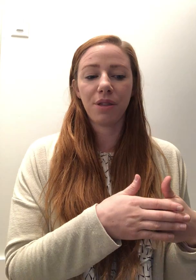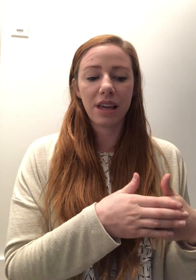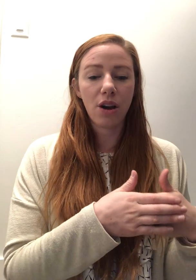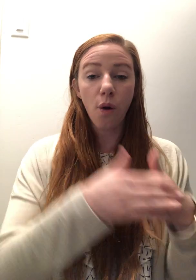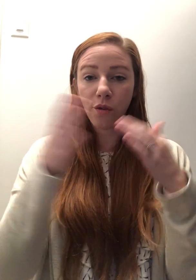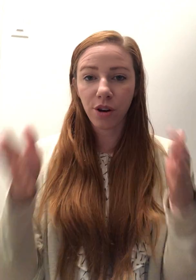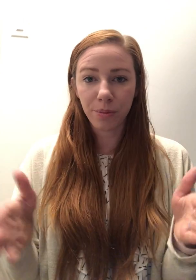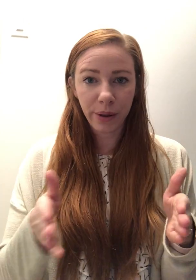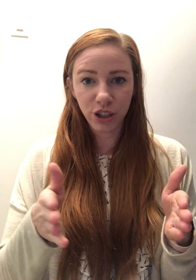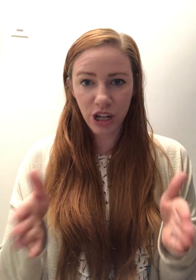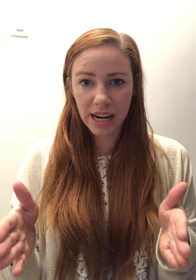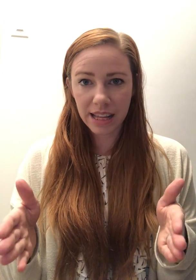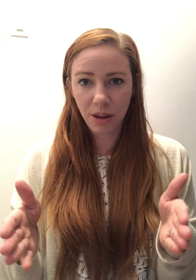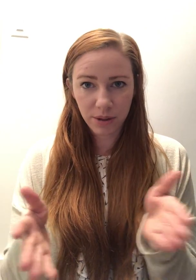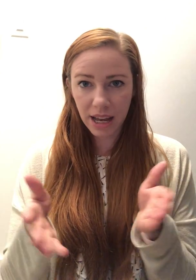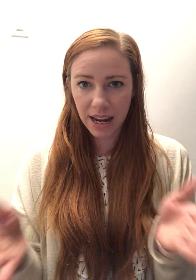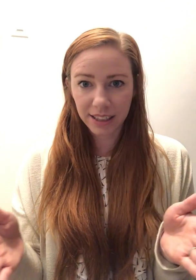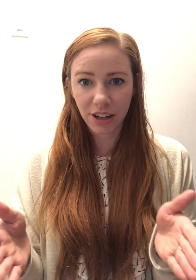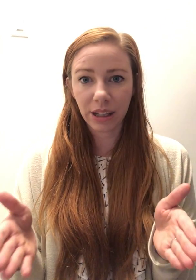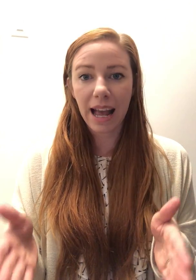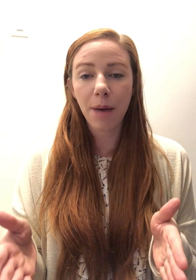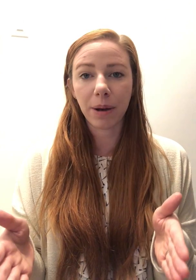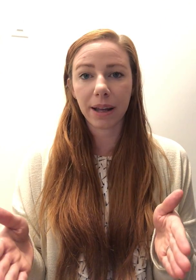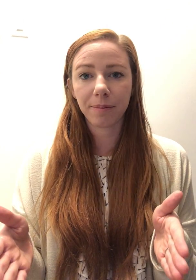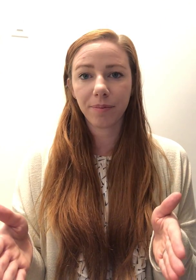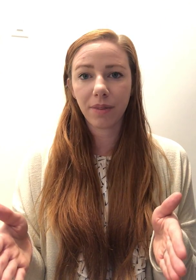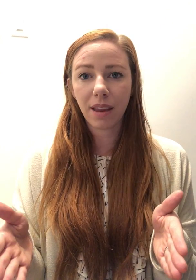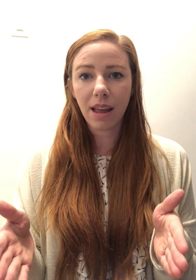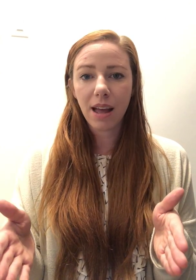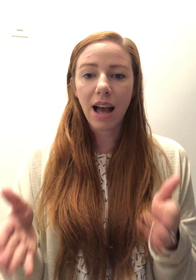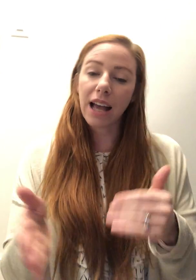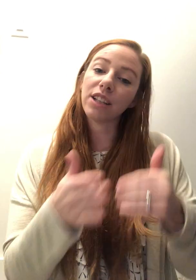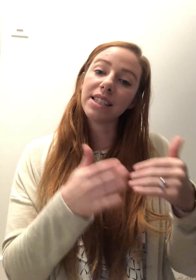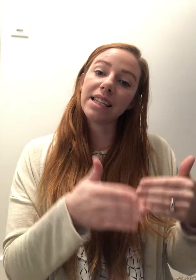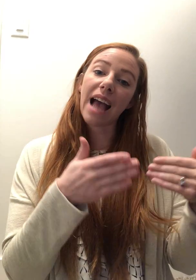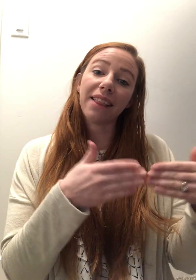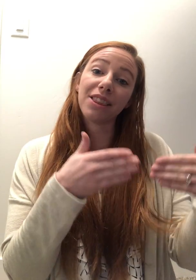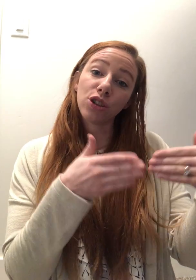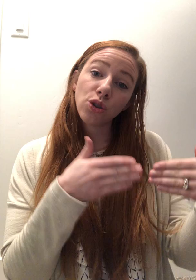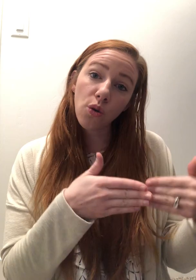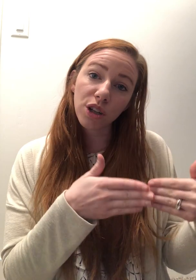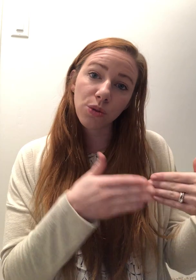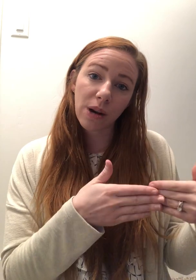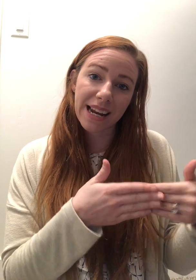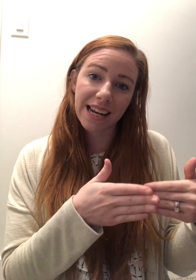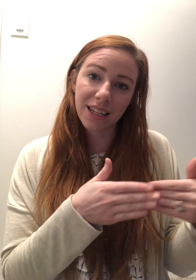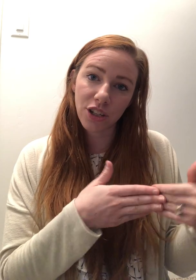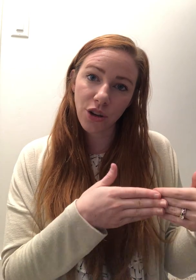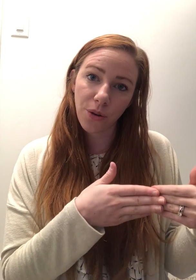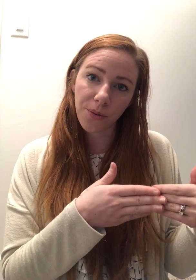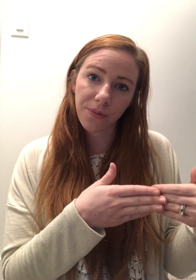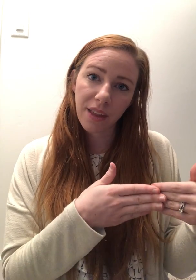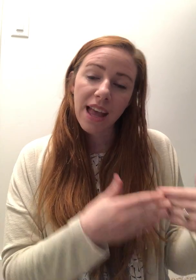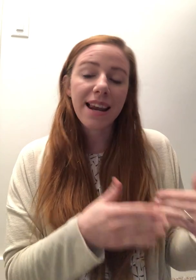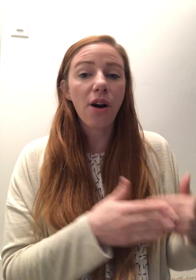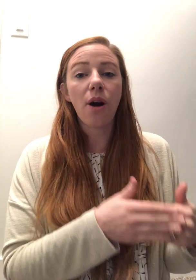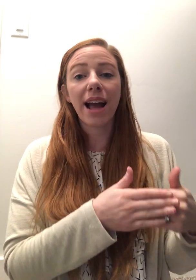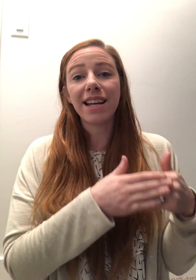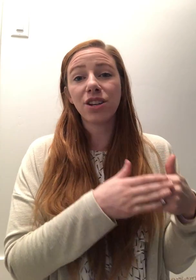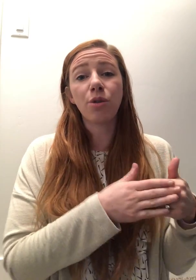the over and binge eating that was unnecessarily happening. I could see at the source what I needed to do. Now I need to go